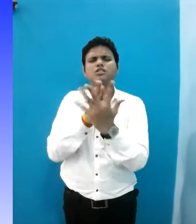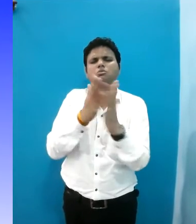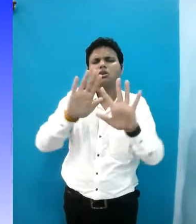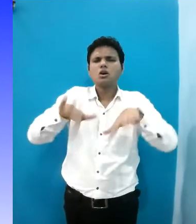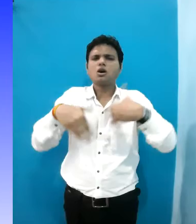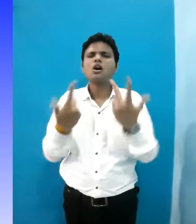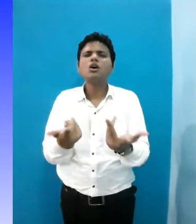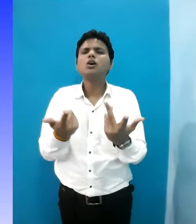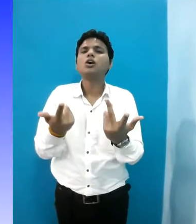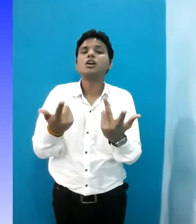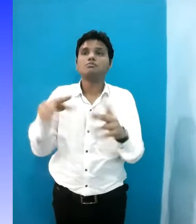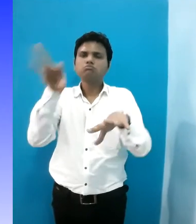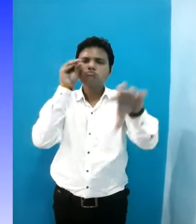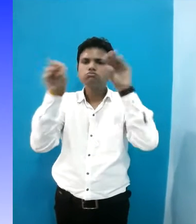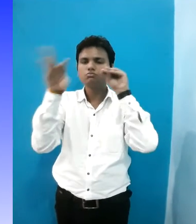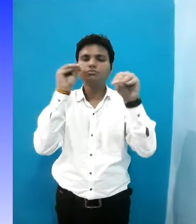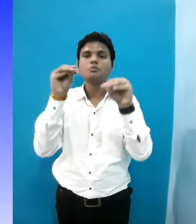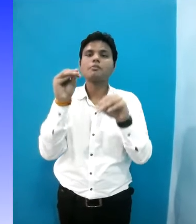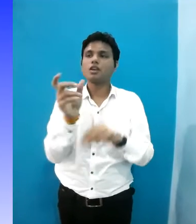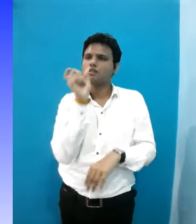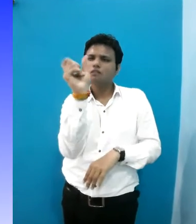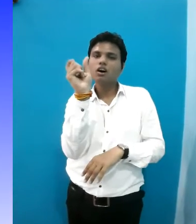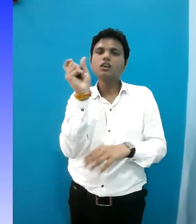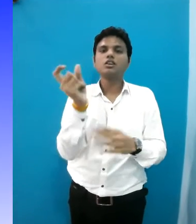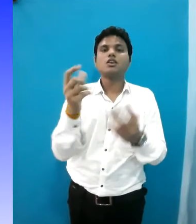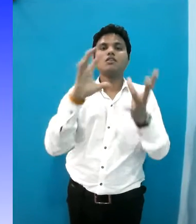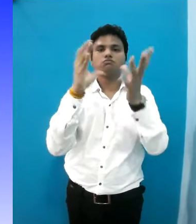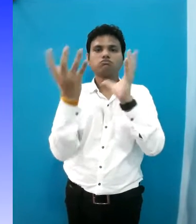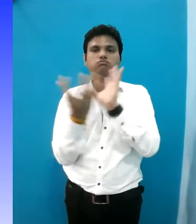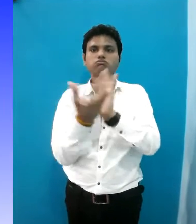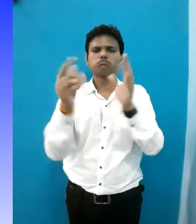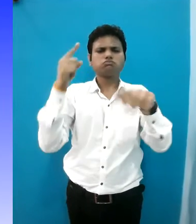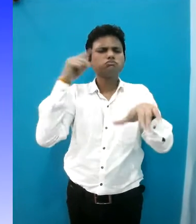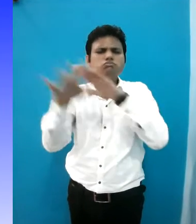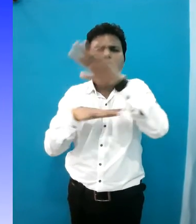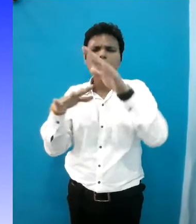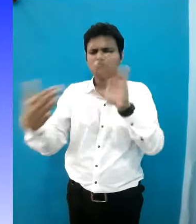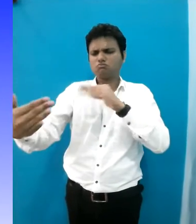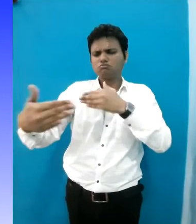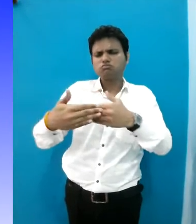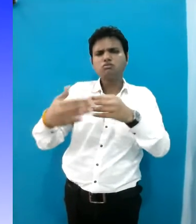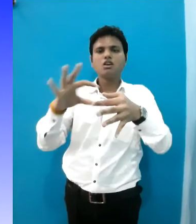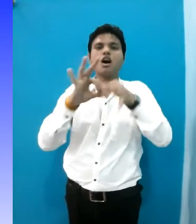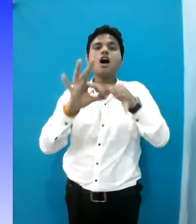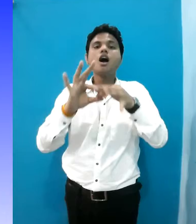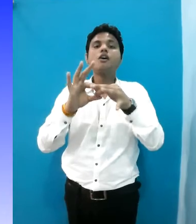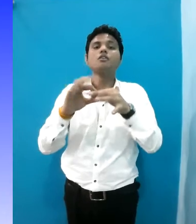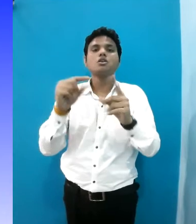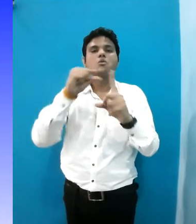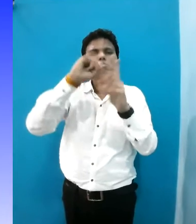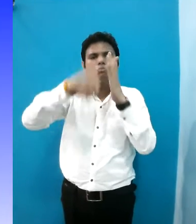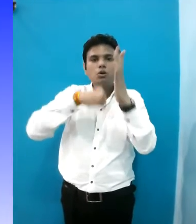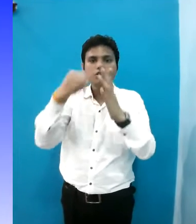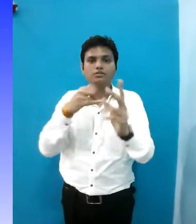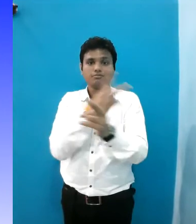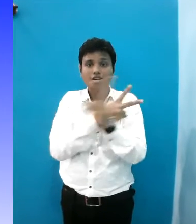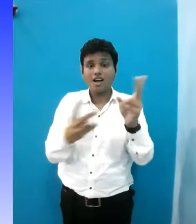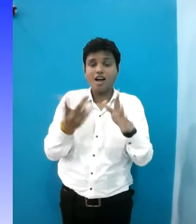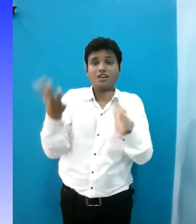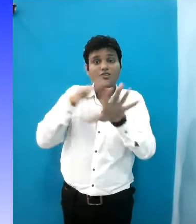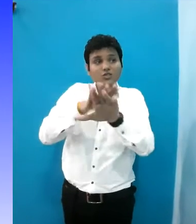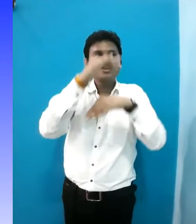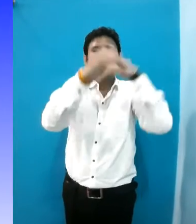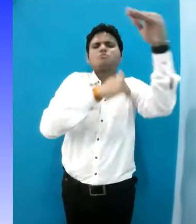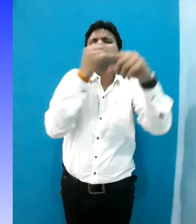accessibility or in terms of learning. The term universal design is closely associated with the policies related to